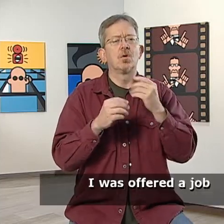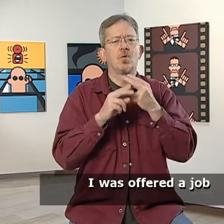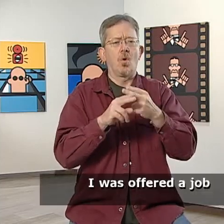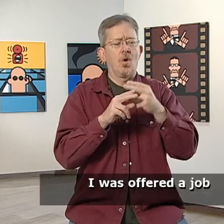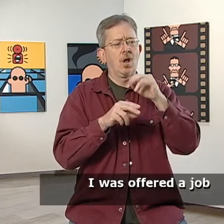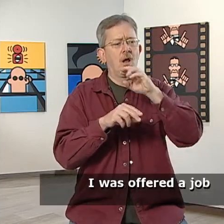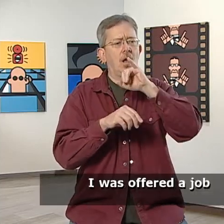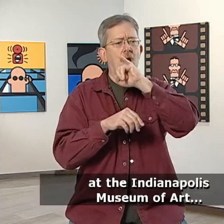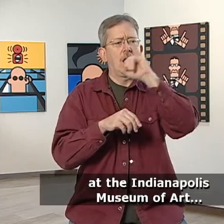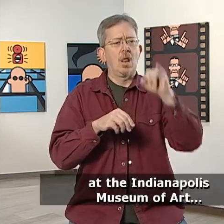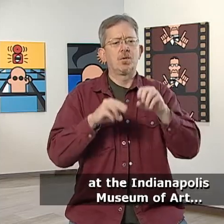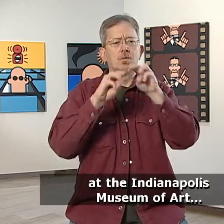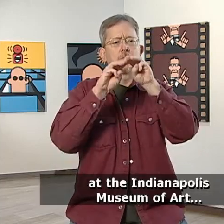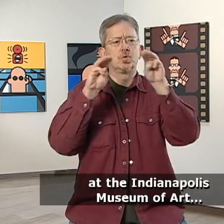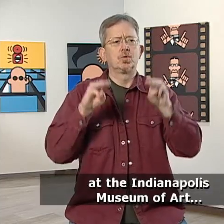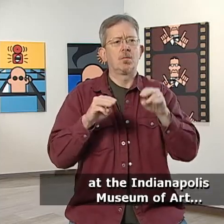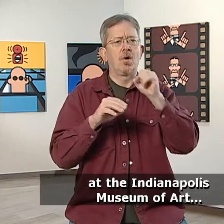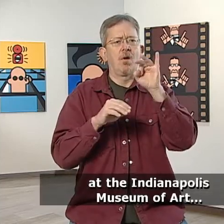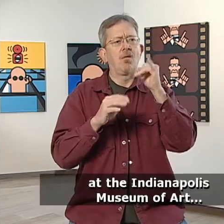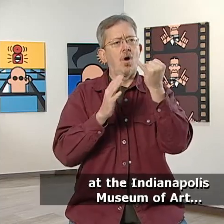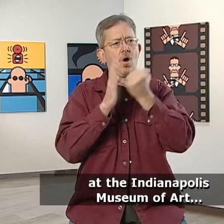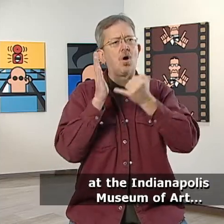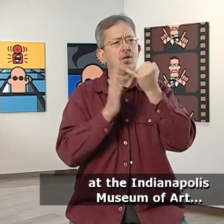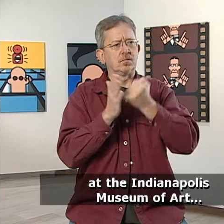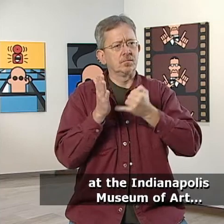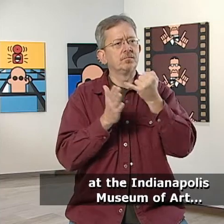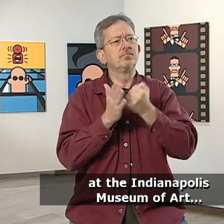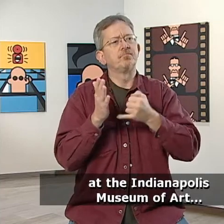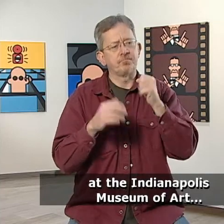I was offered a job at the Indianapolis Museum of Art.